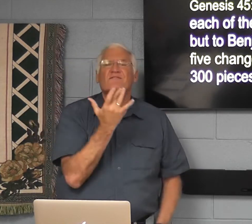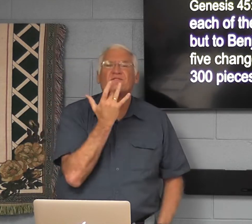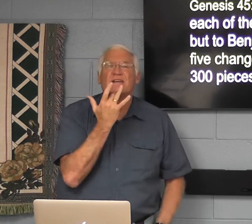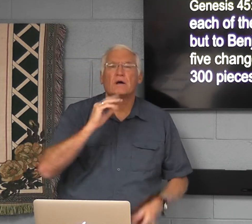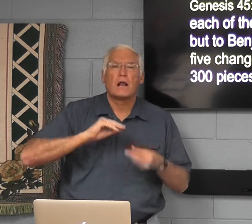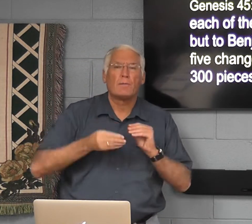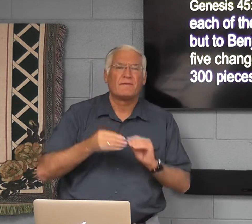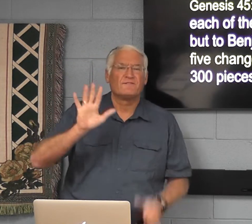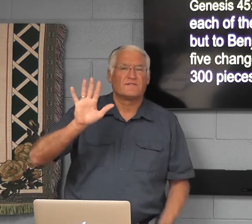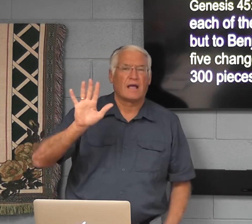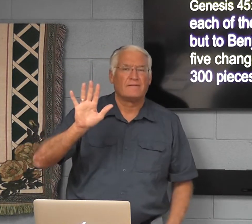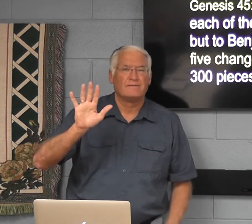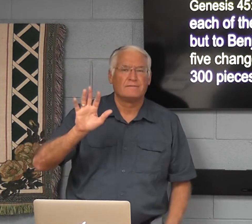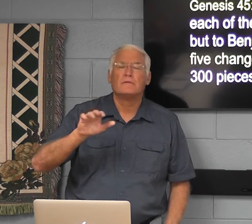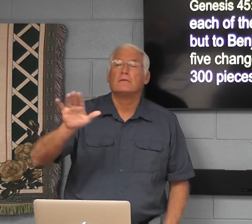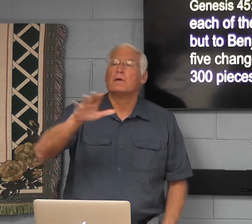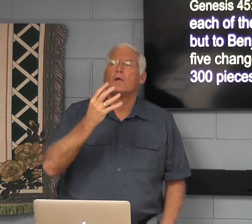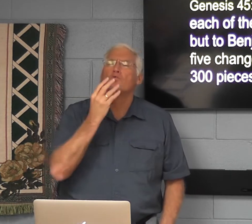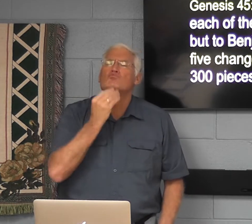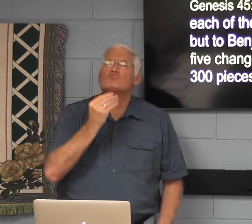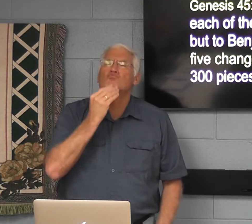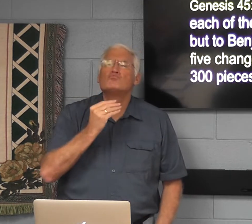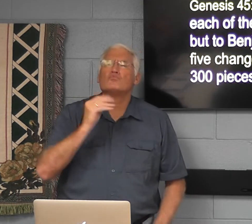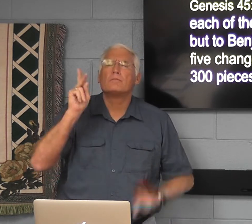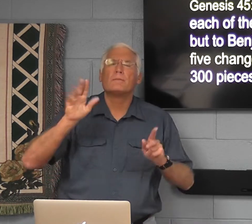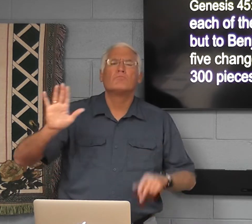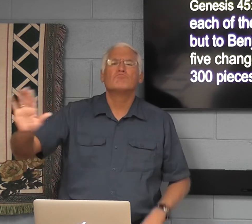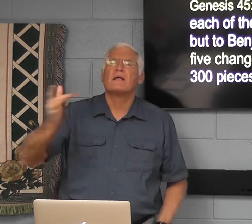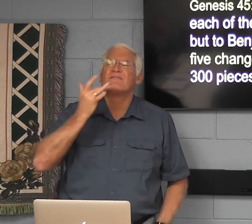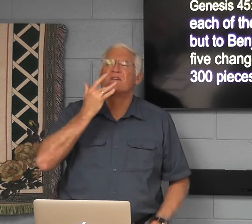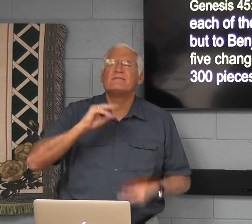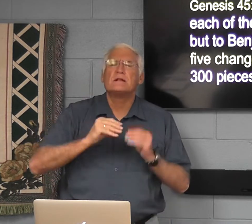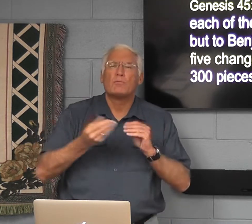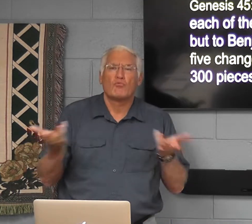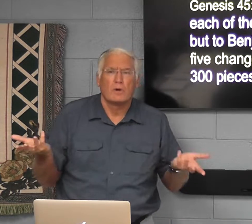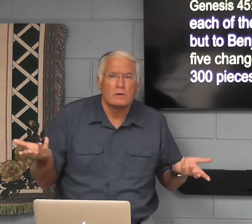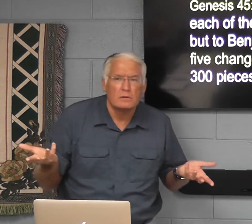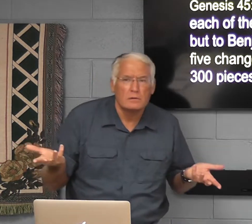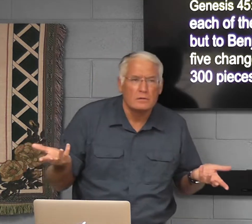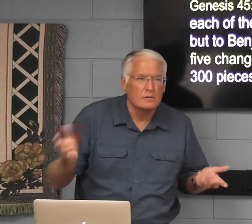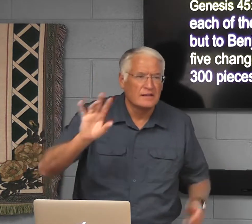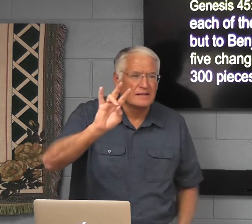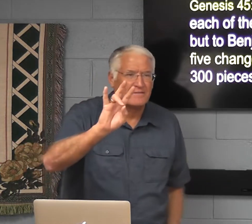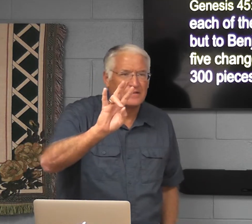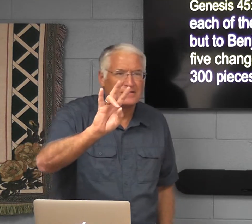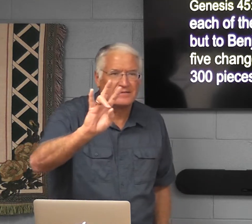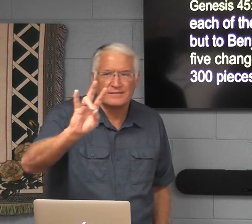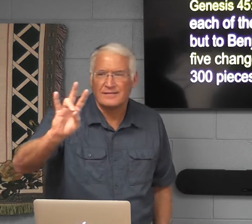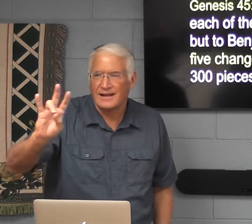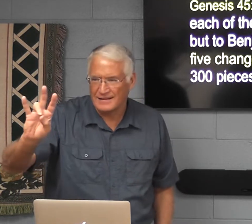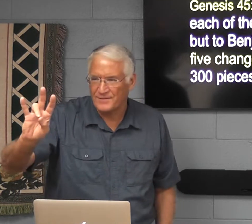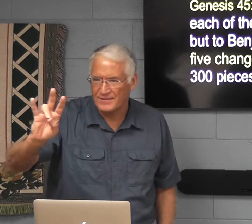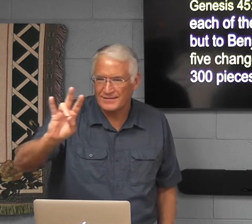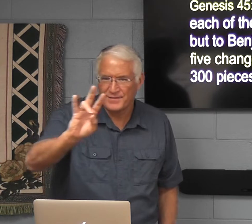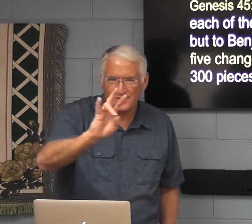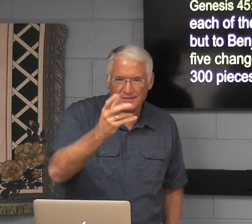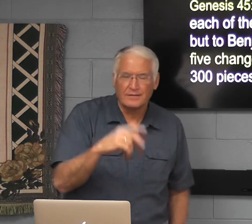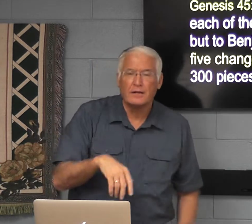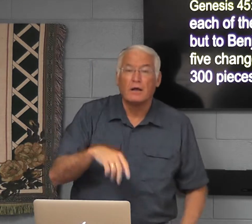that five was probably Egyptians' favorite number. Here, we always